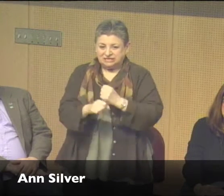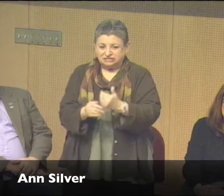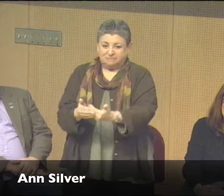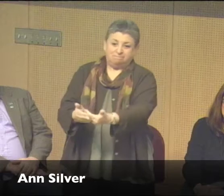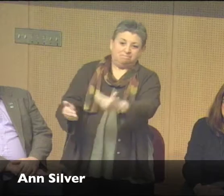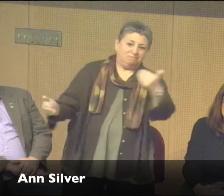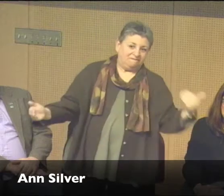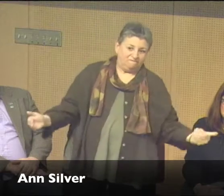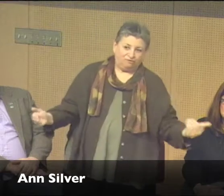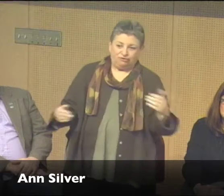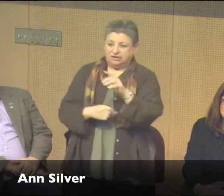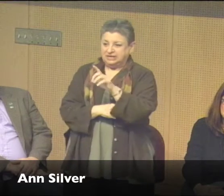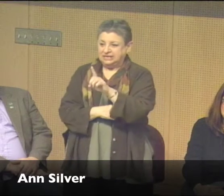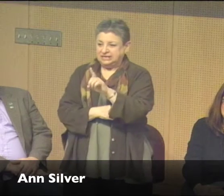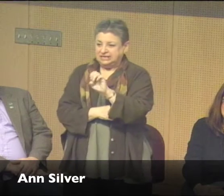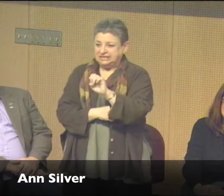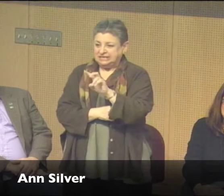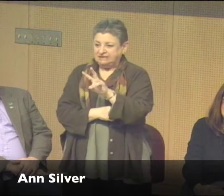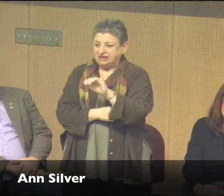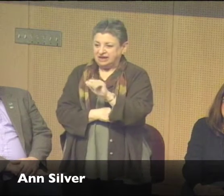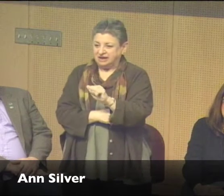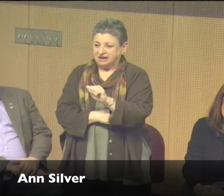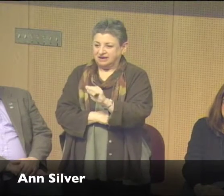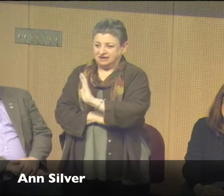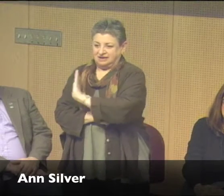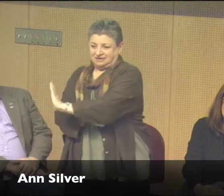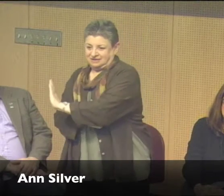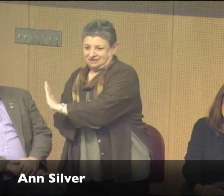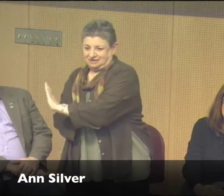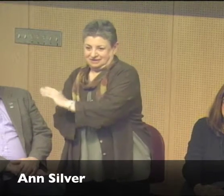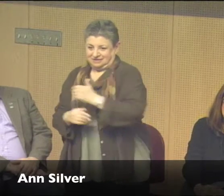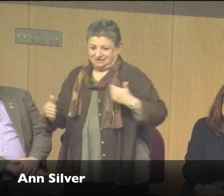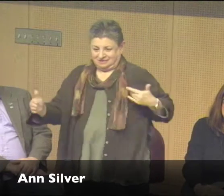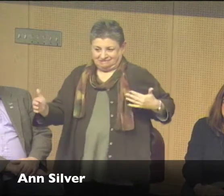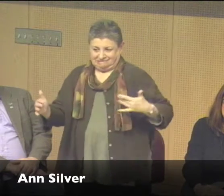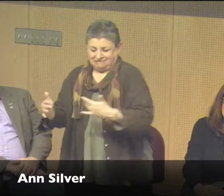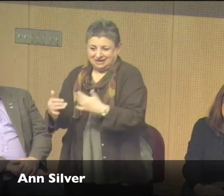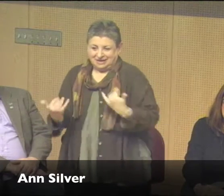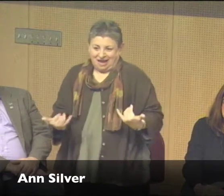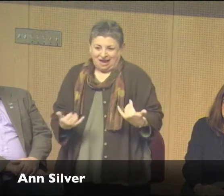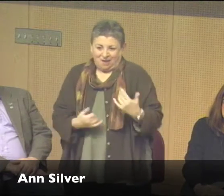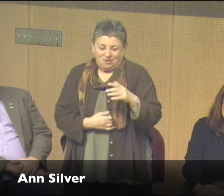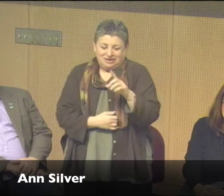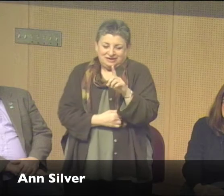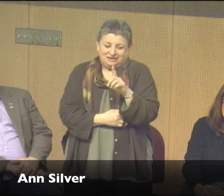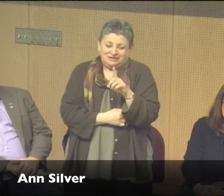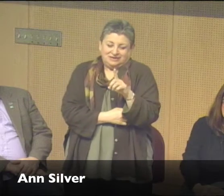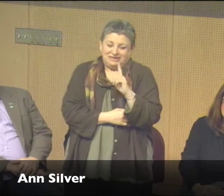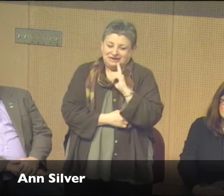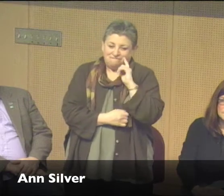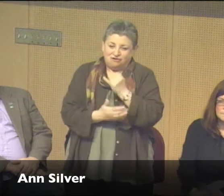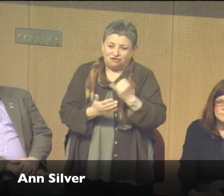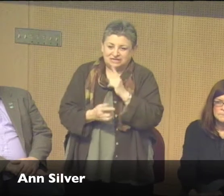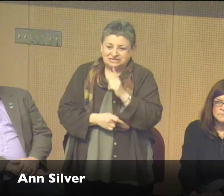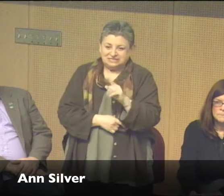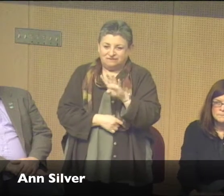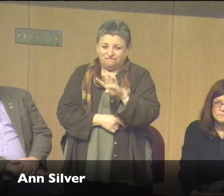That was 20 years actually before the Divya particular movement. And so now, we